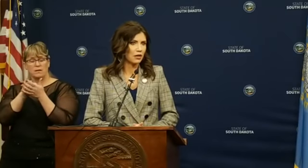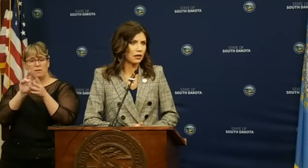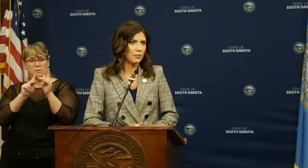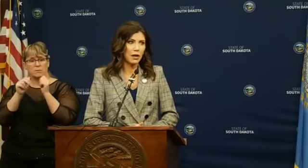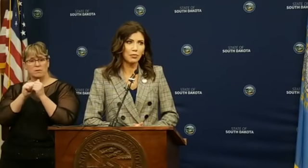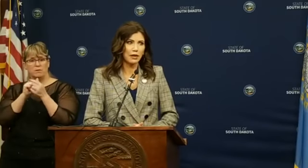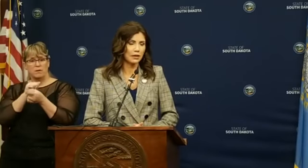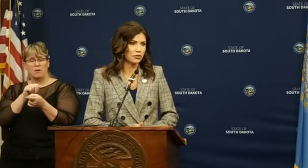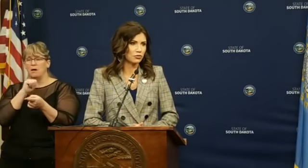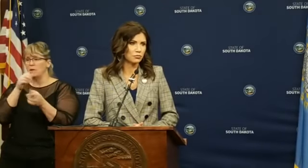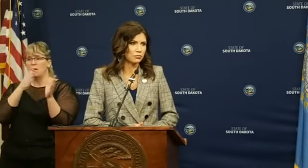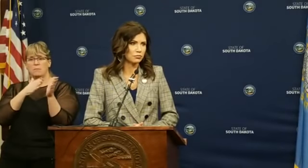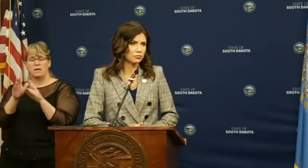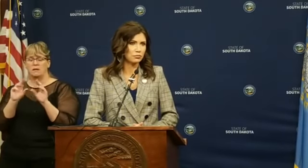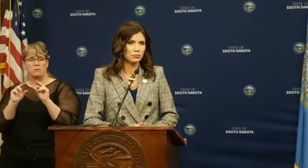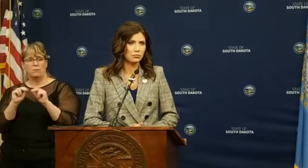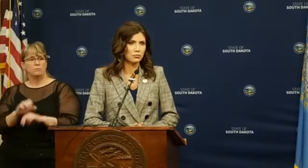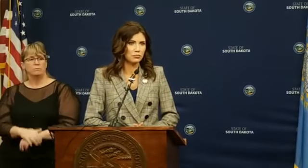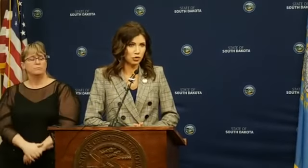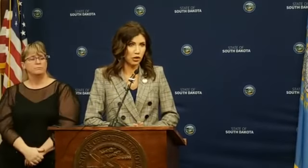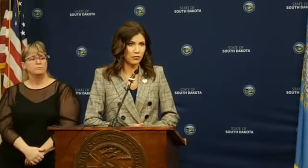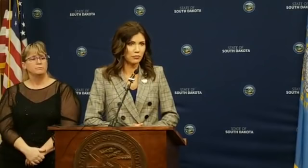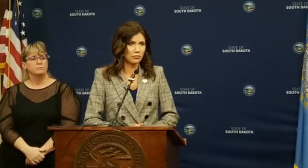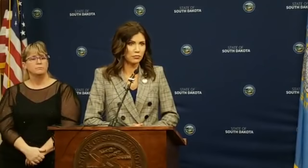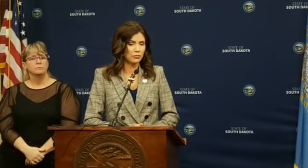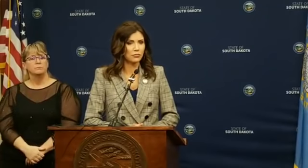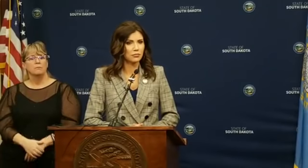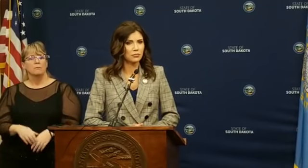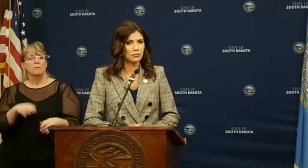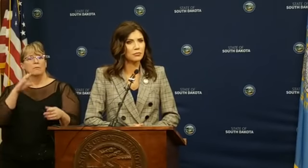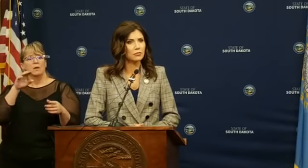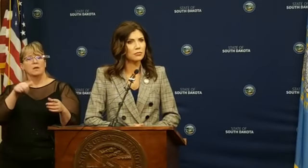there in any way? I'm not planning to. Jonathan?